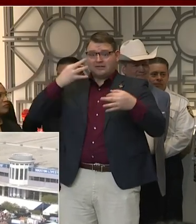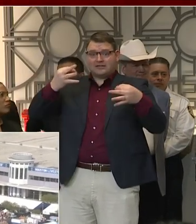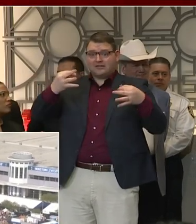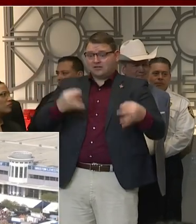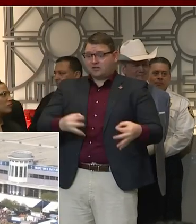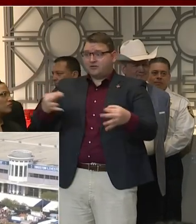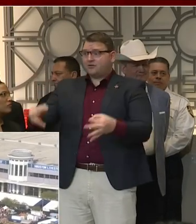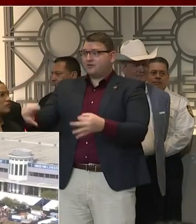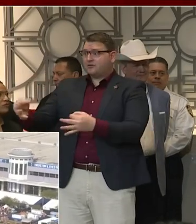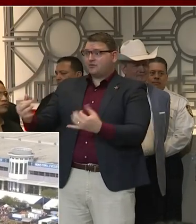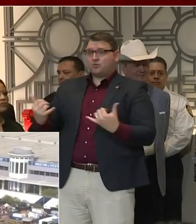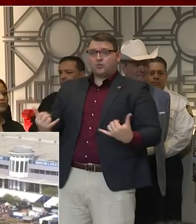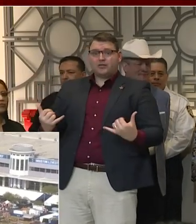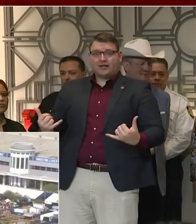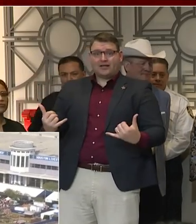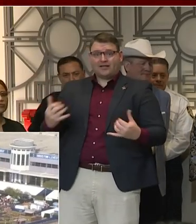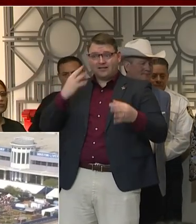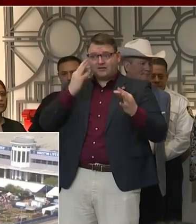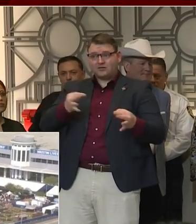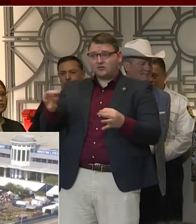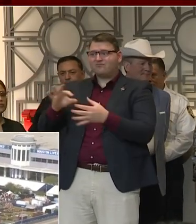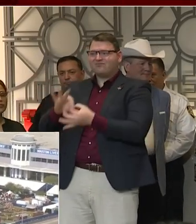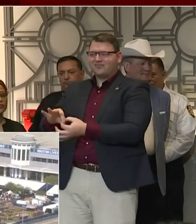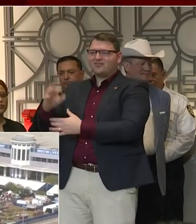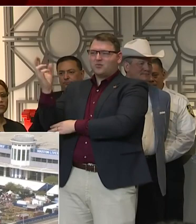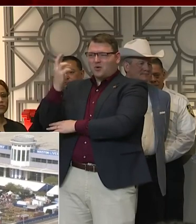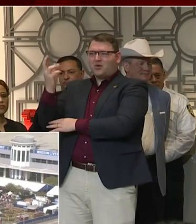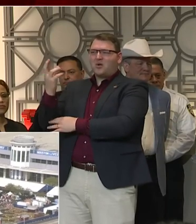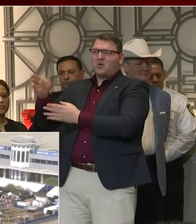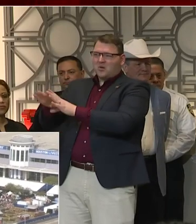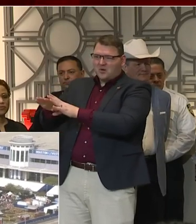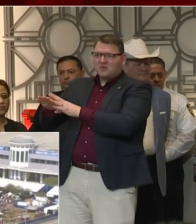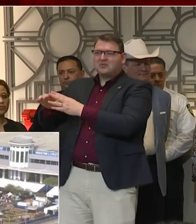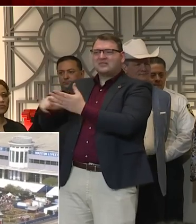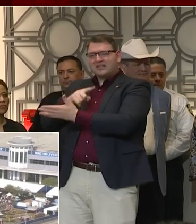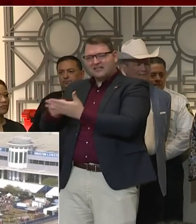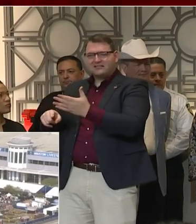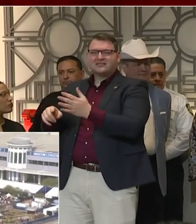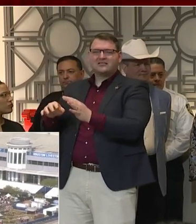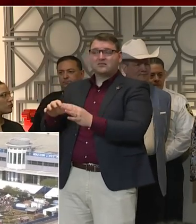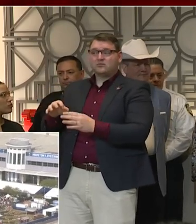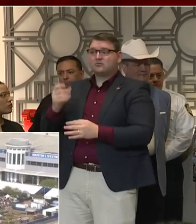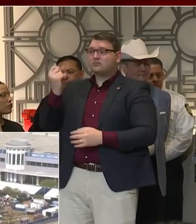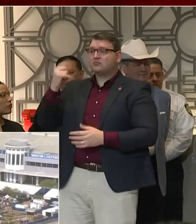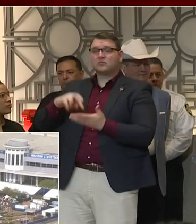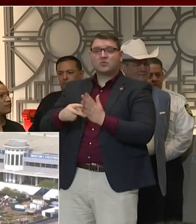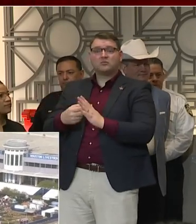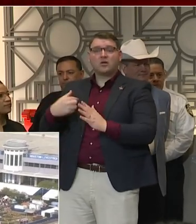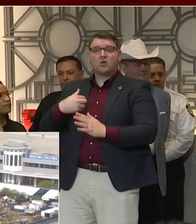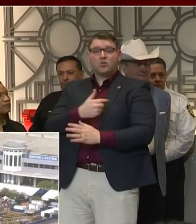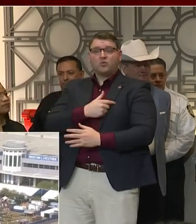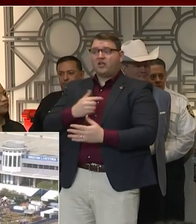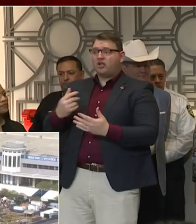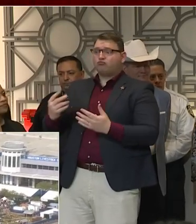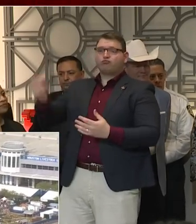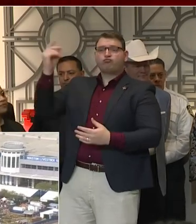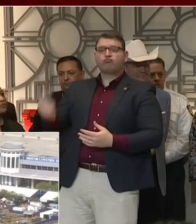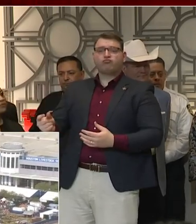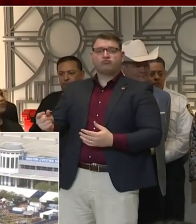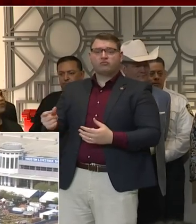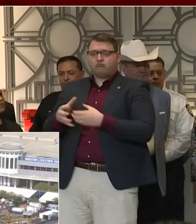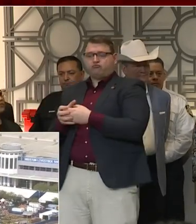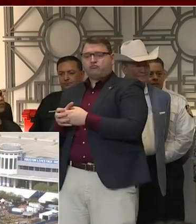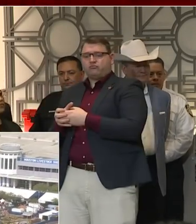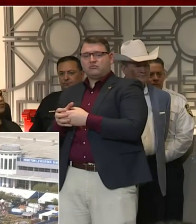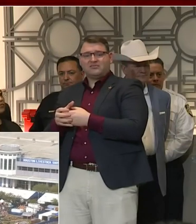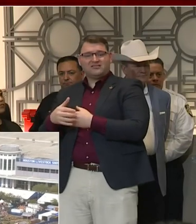a relation to the Houston Livestock and Rodeo was not just made in a vacuum by the county judge or the county or